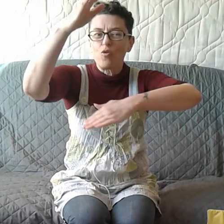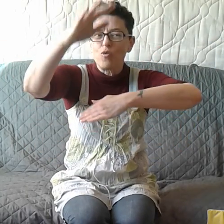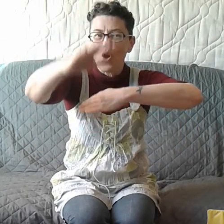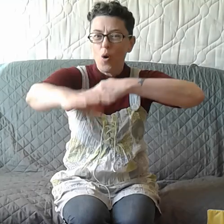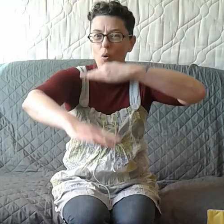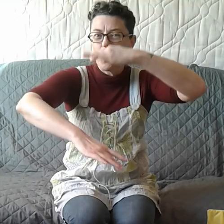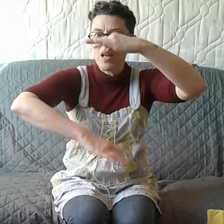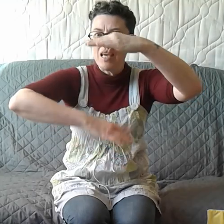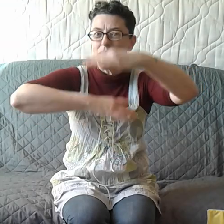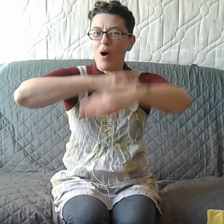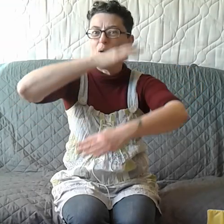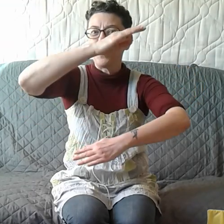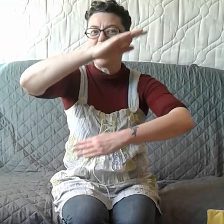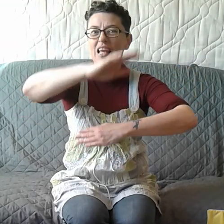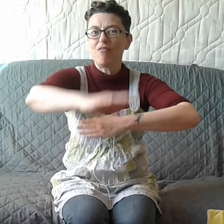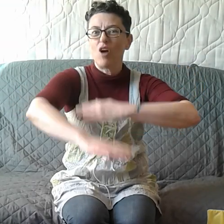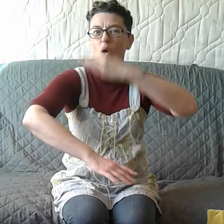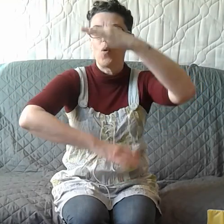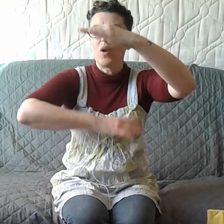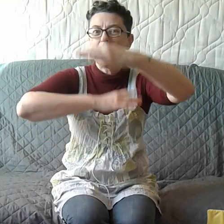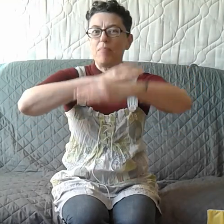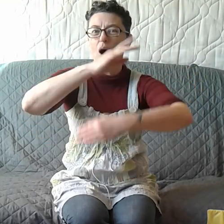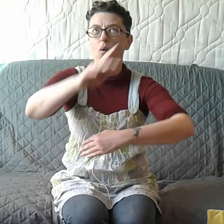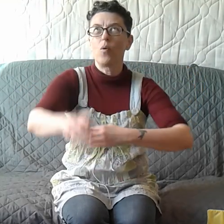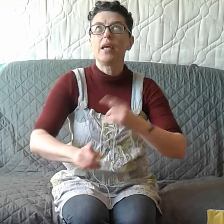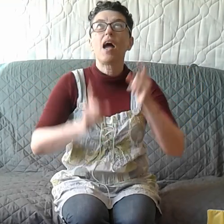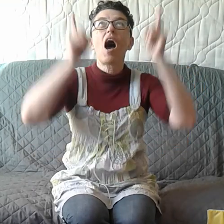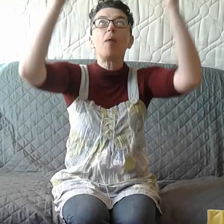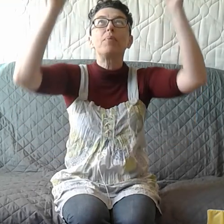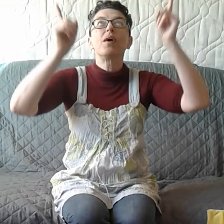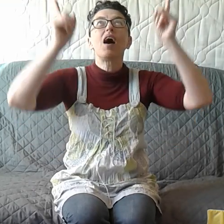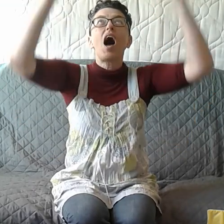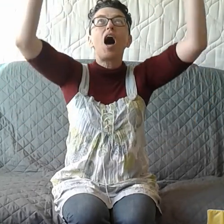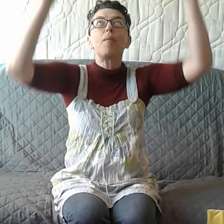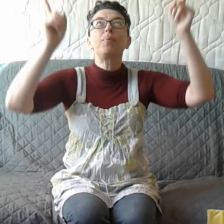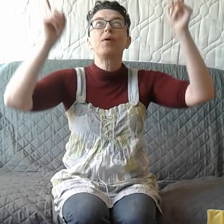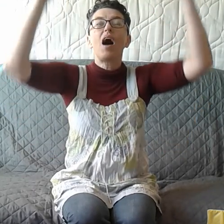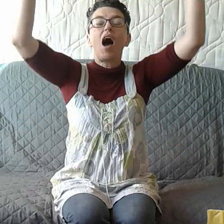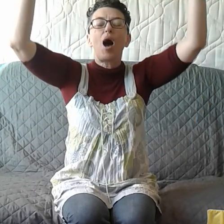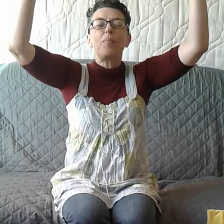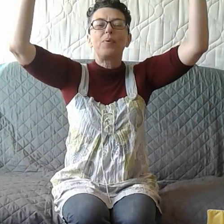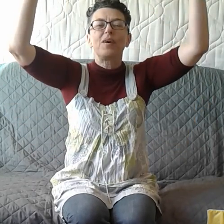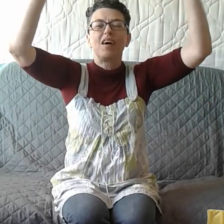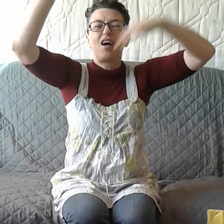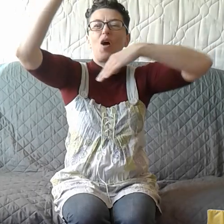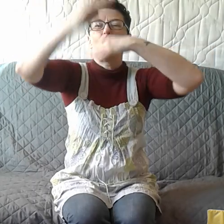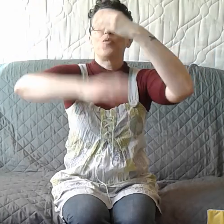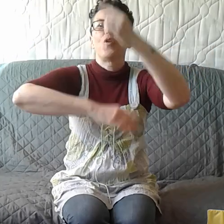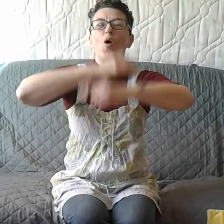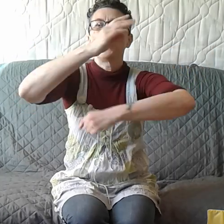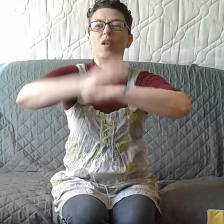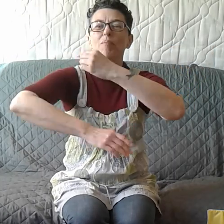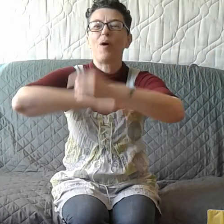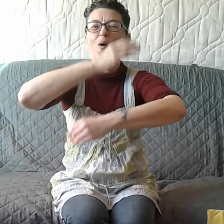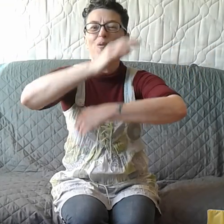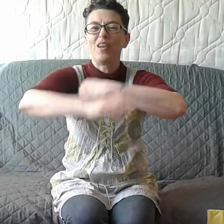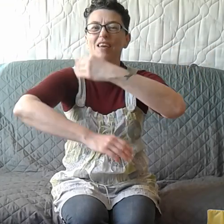Roly-poly, roly-poly. Up, up, up. Roly-poly,